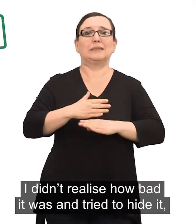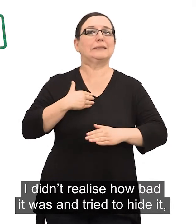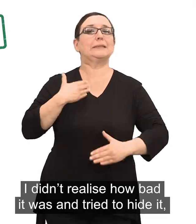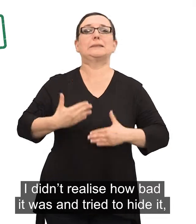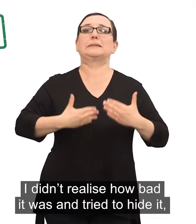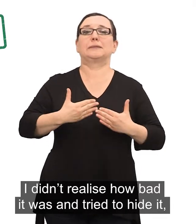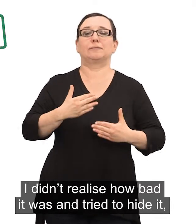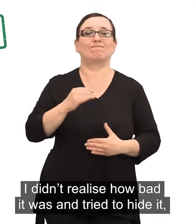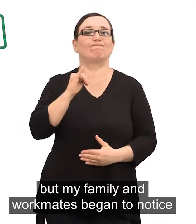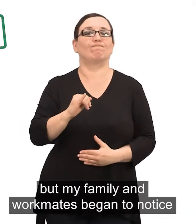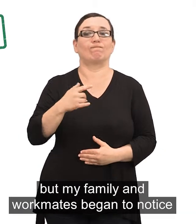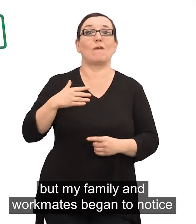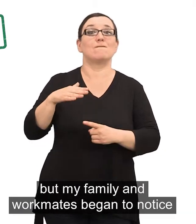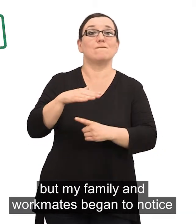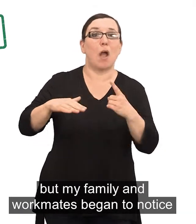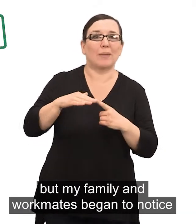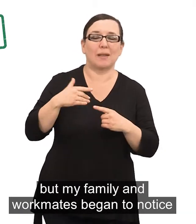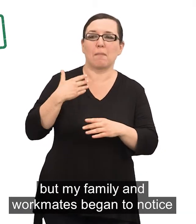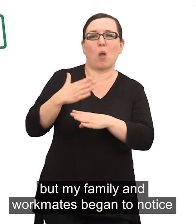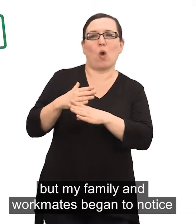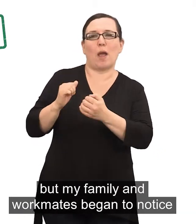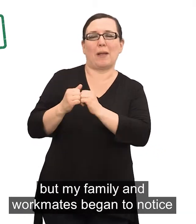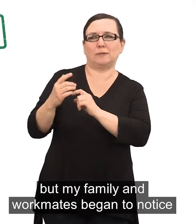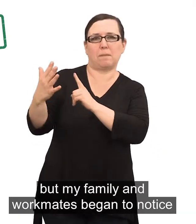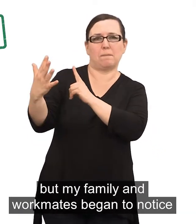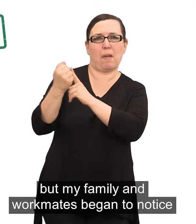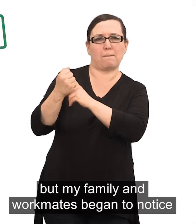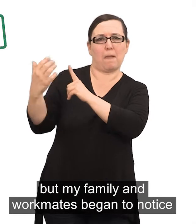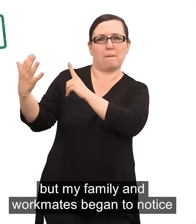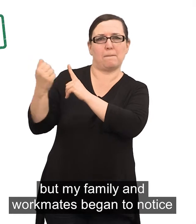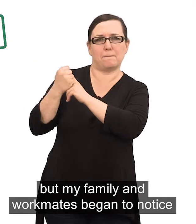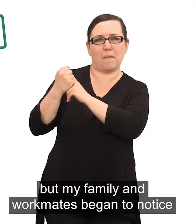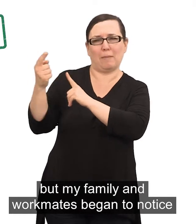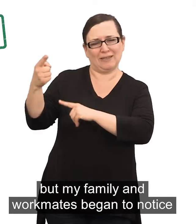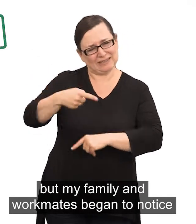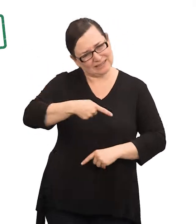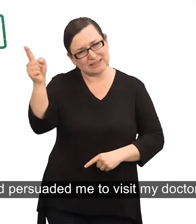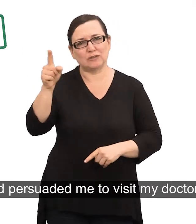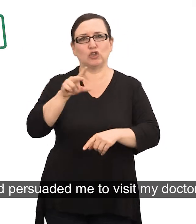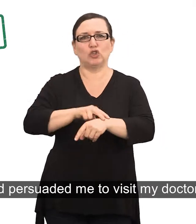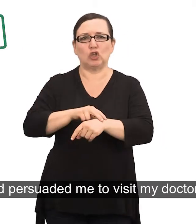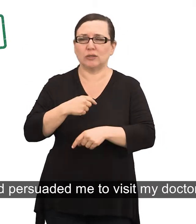But my family and workmates began to notice and persuaded me to visit my doctor.